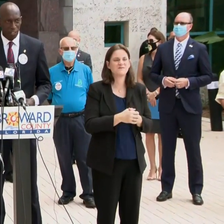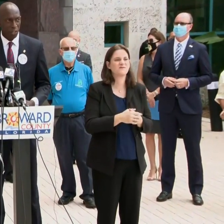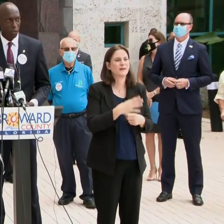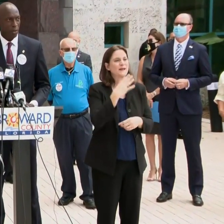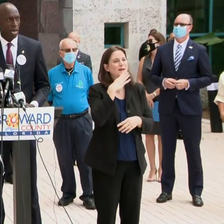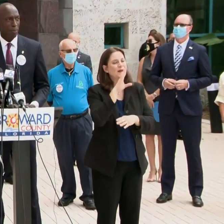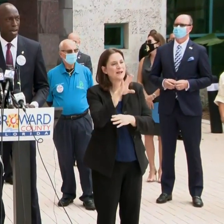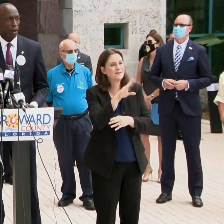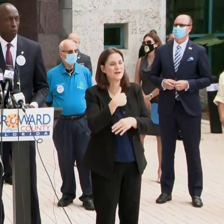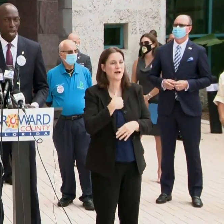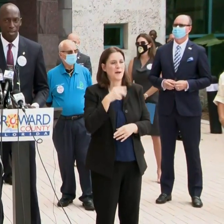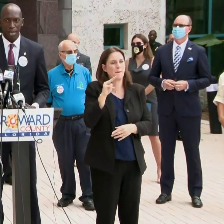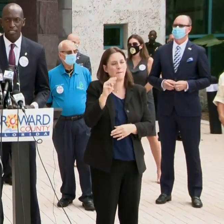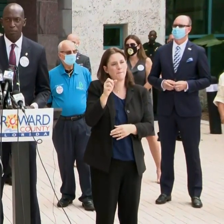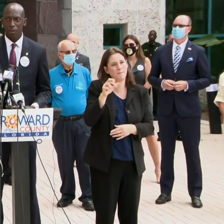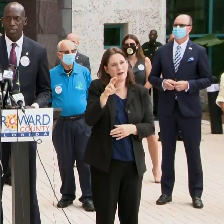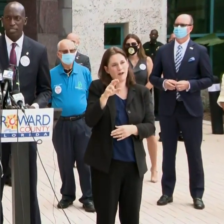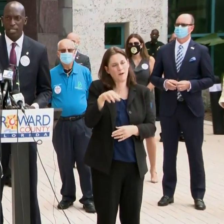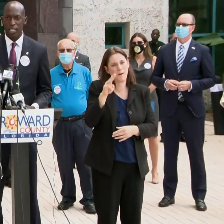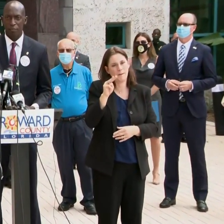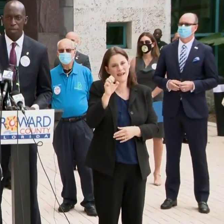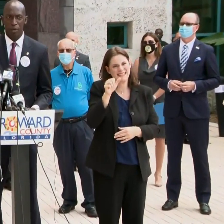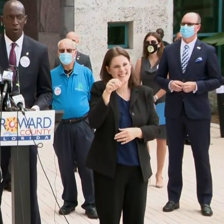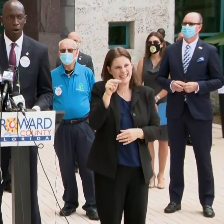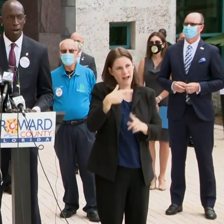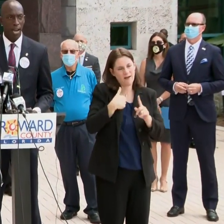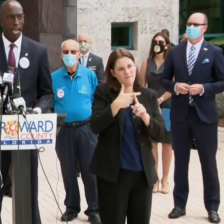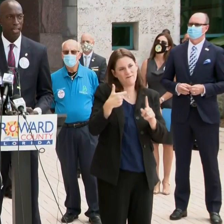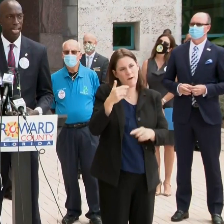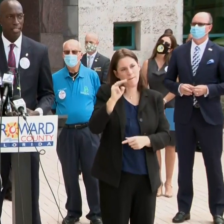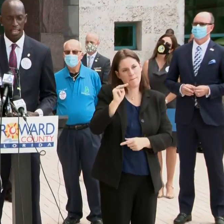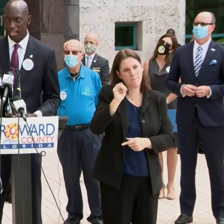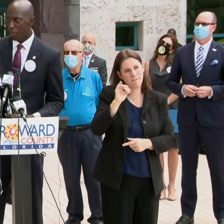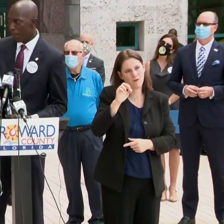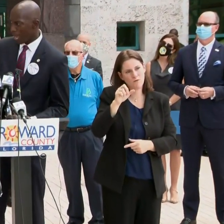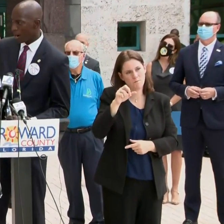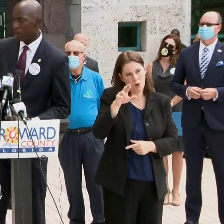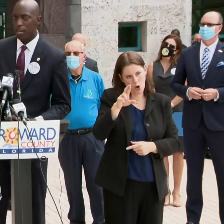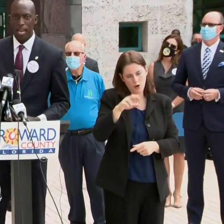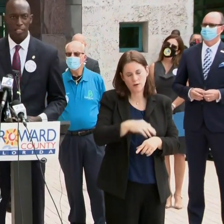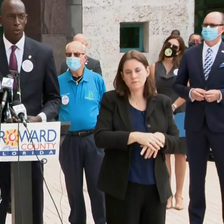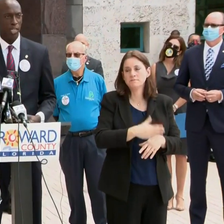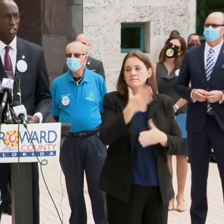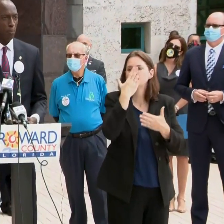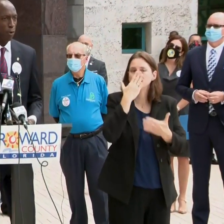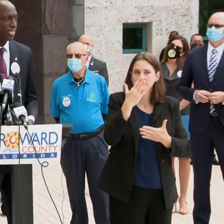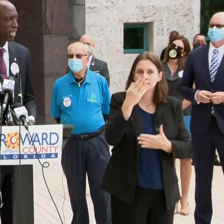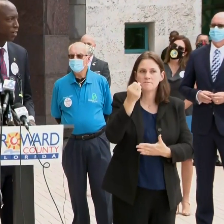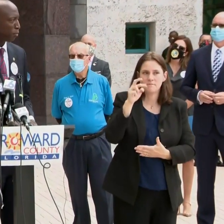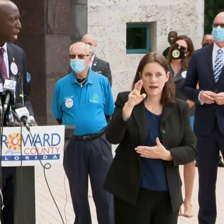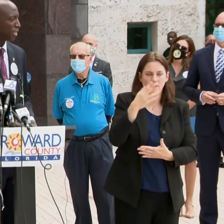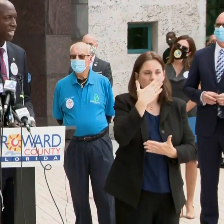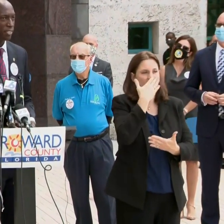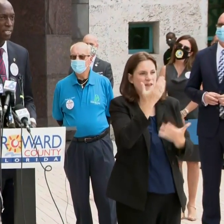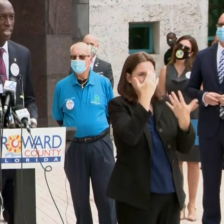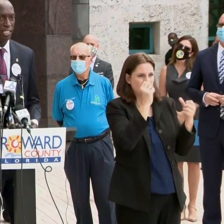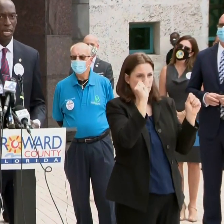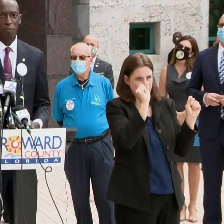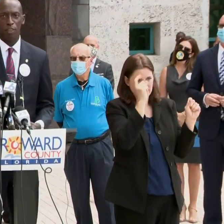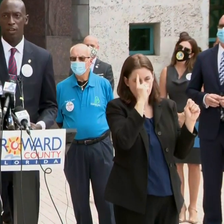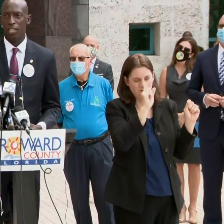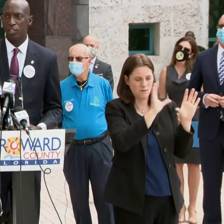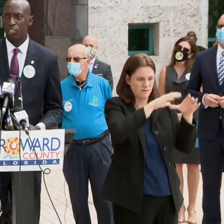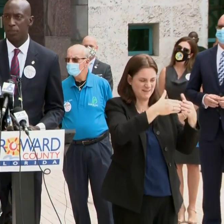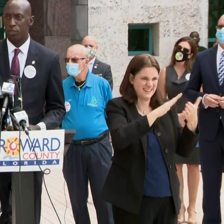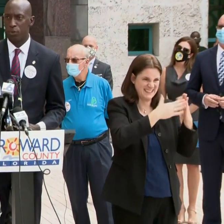Good afternoon. I'm Mayor Wayne Messam from the city of Myanmar, and I'd like to thank the mayor, as well as our president of the Broward League of Cities